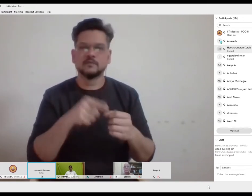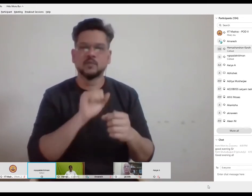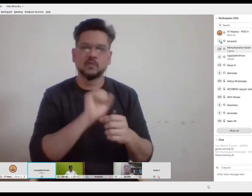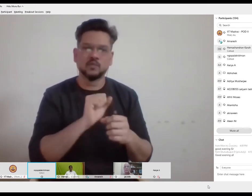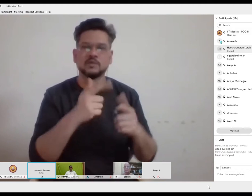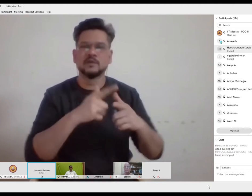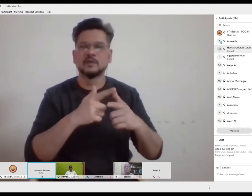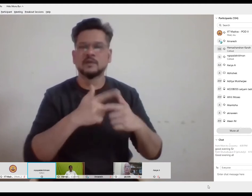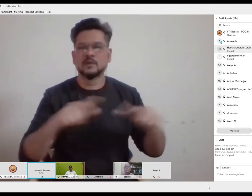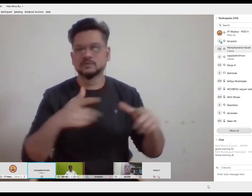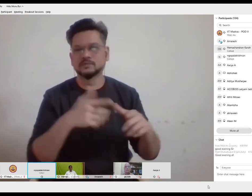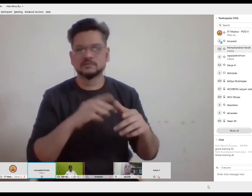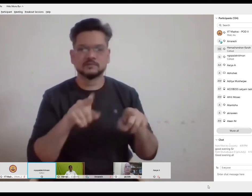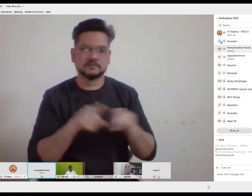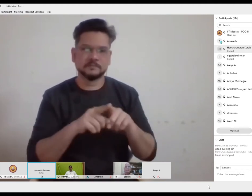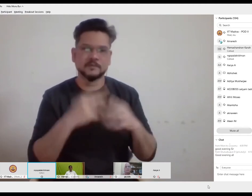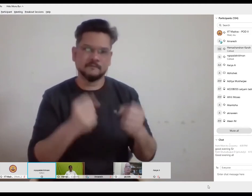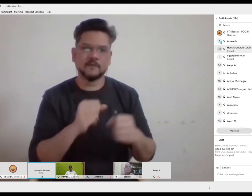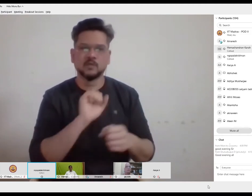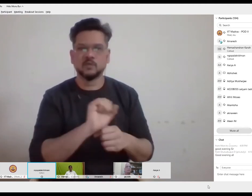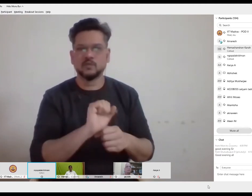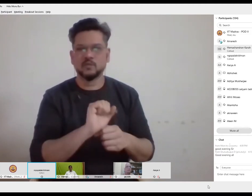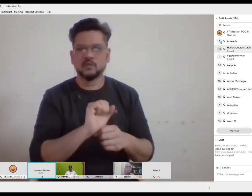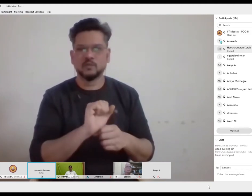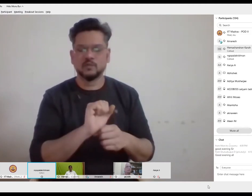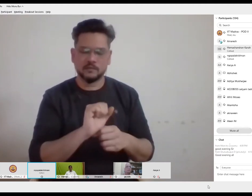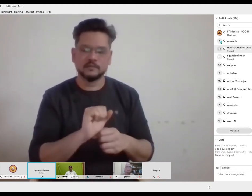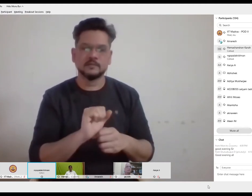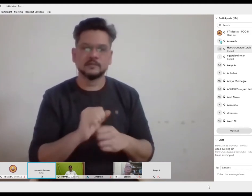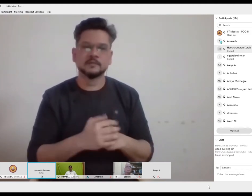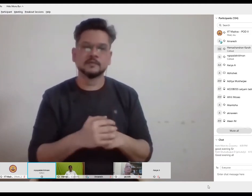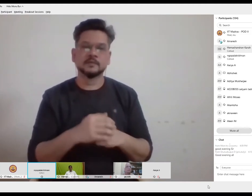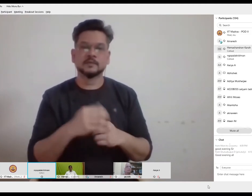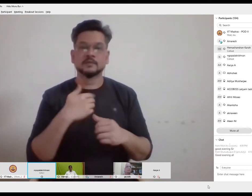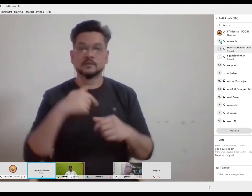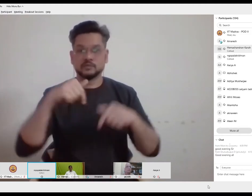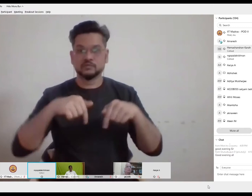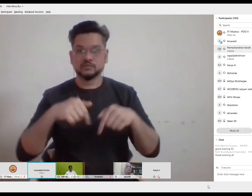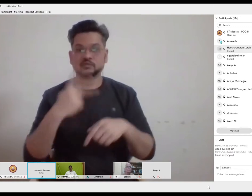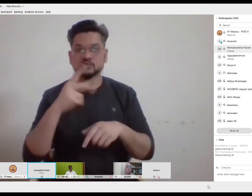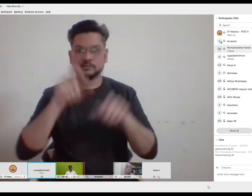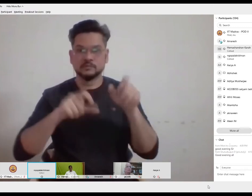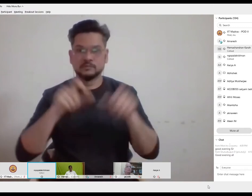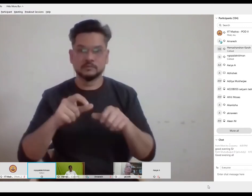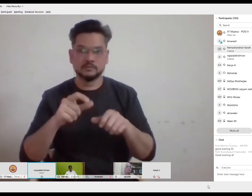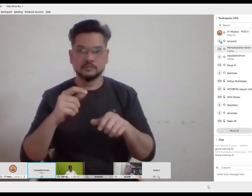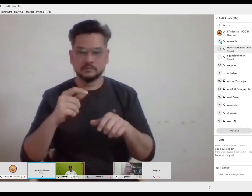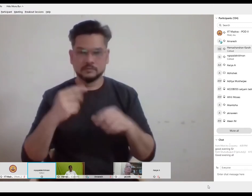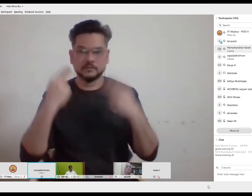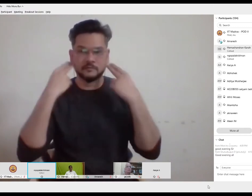today so have two very well-known people in the deaf community who will